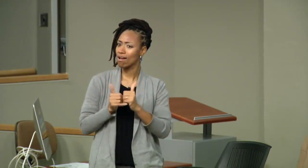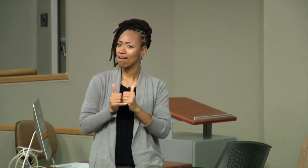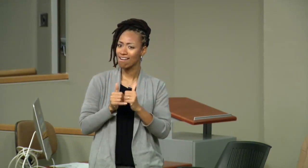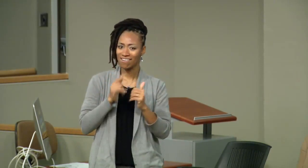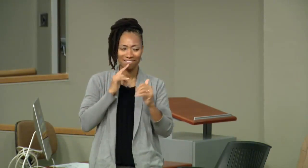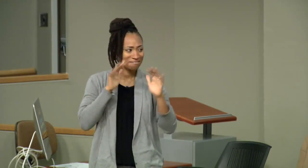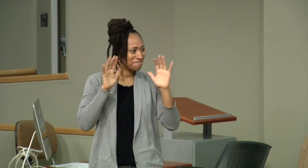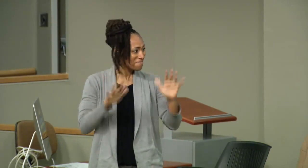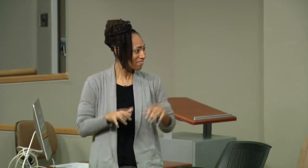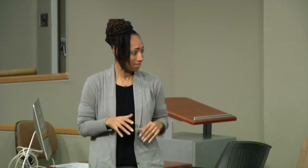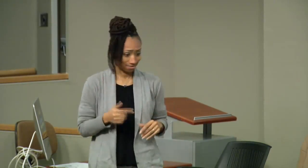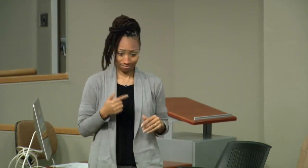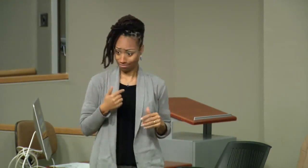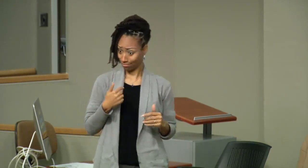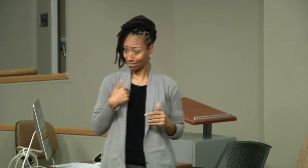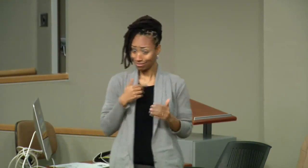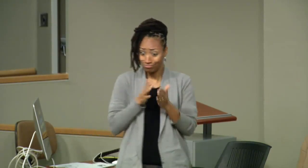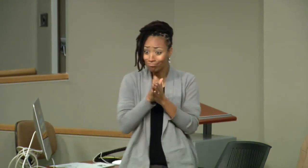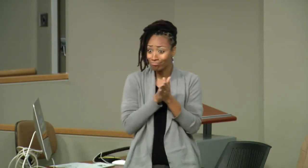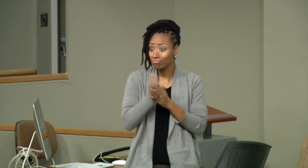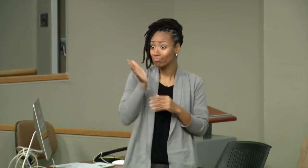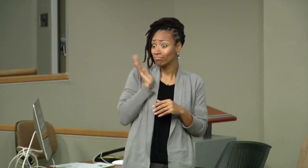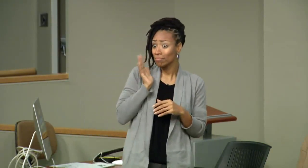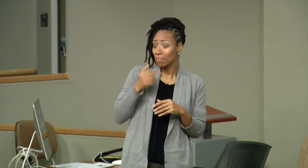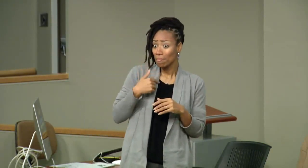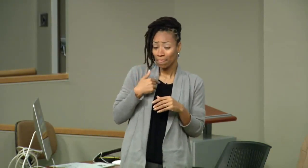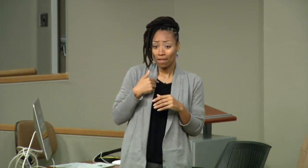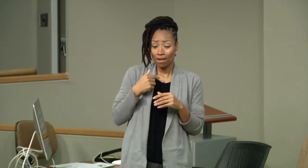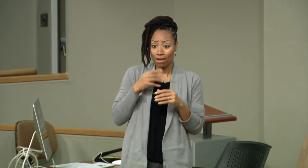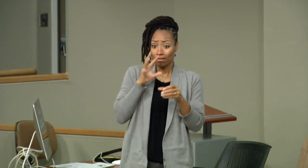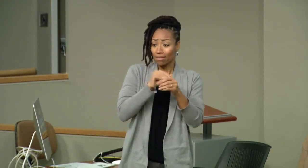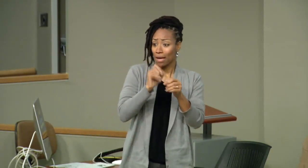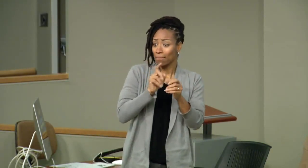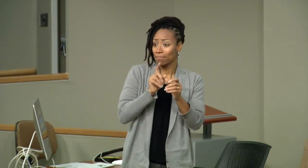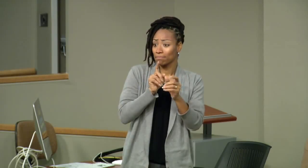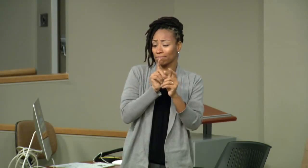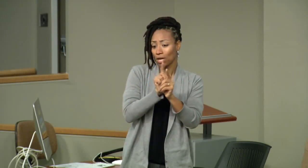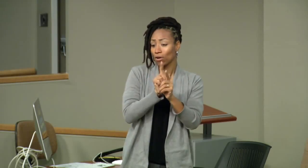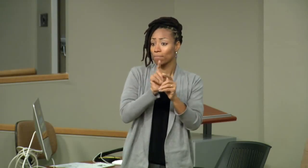set up their own mentoring organization, and they're going to talk with us about that today.